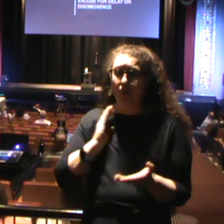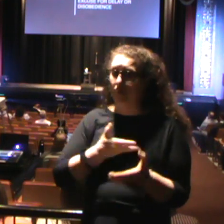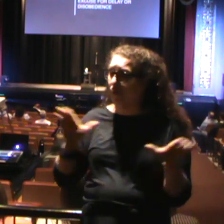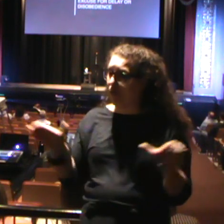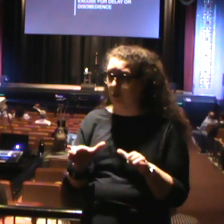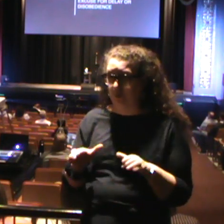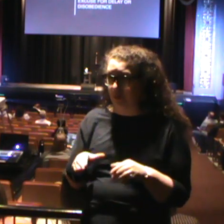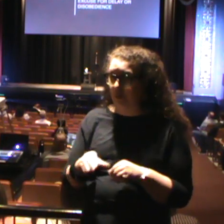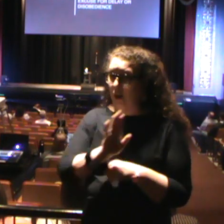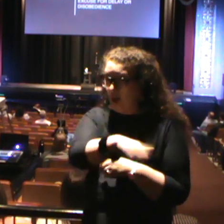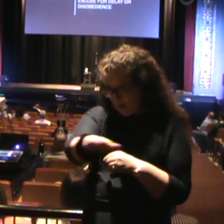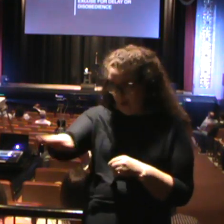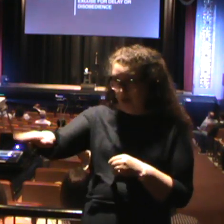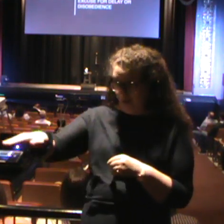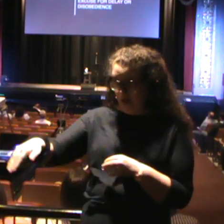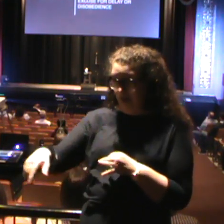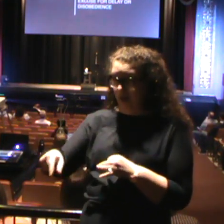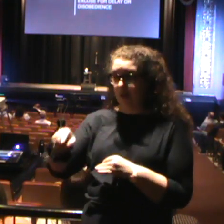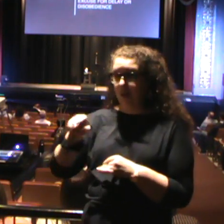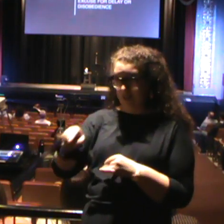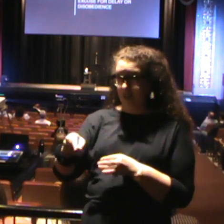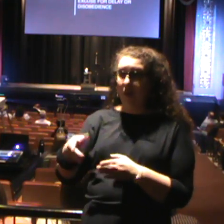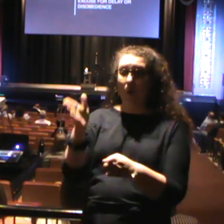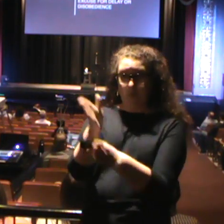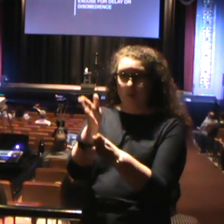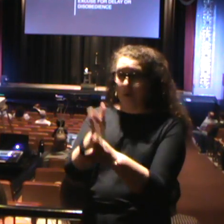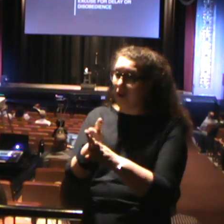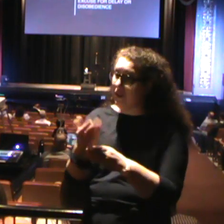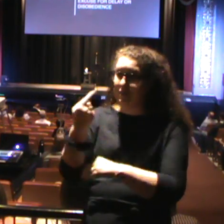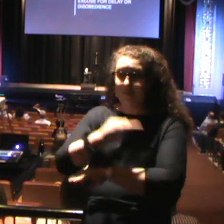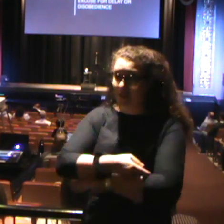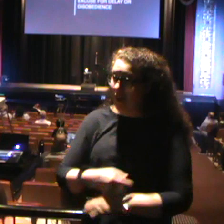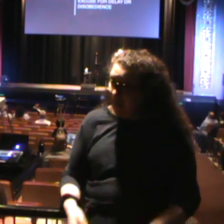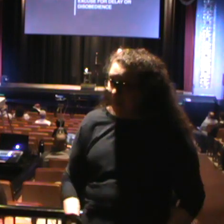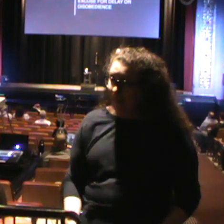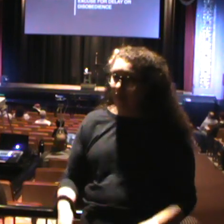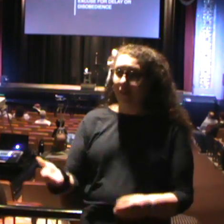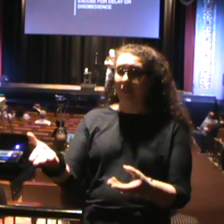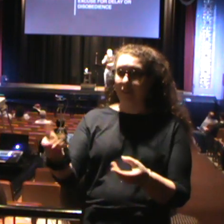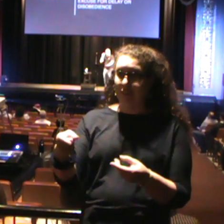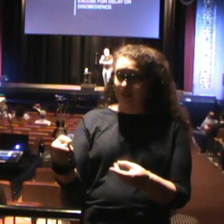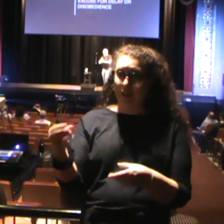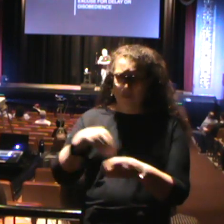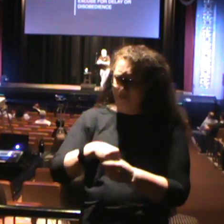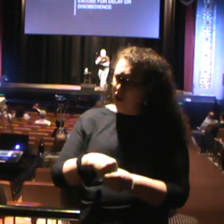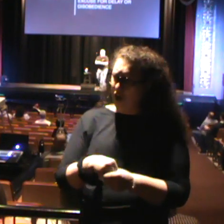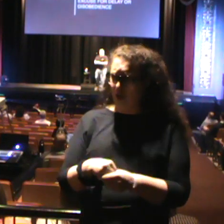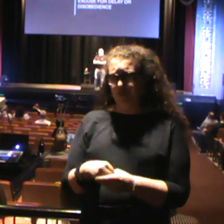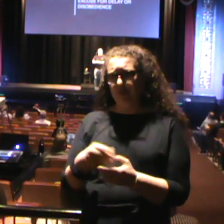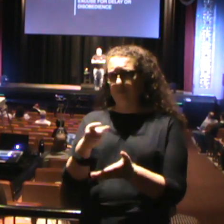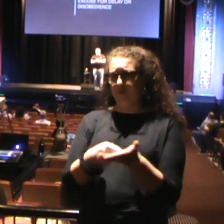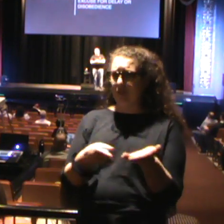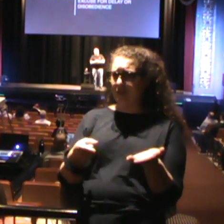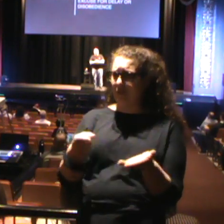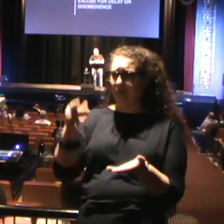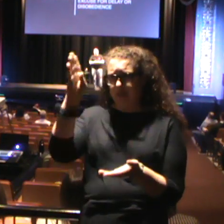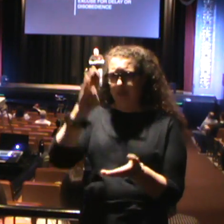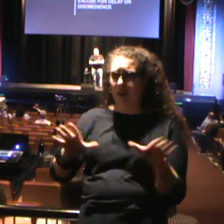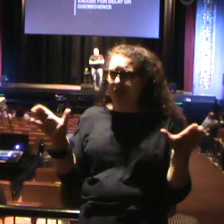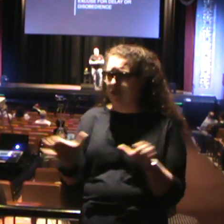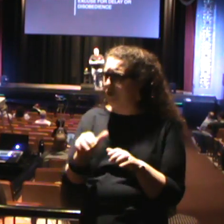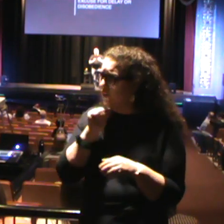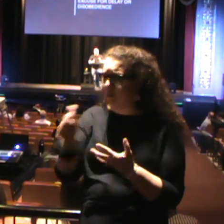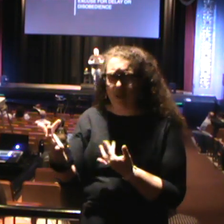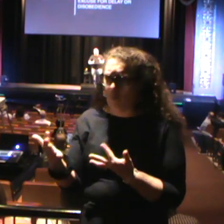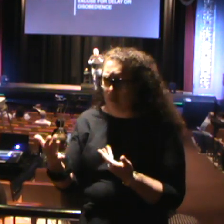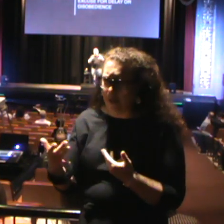for you today. Get on the bus today. Get on the bus and be a part of what God is doing. Do not delay.